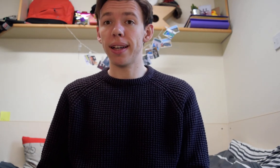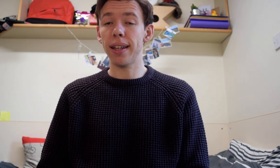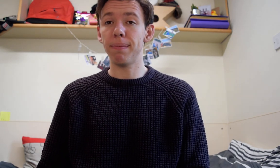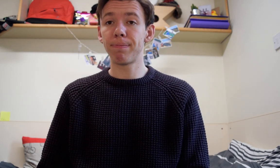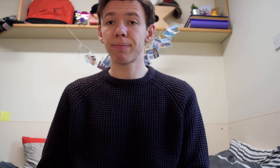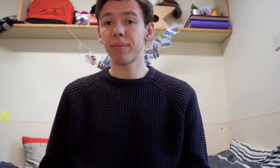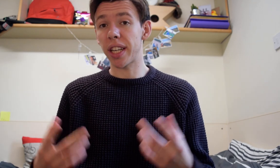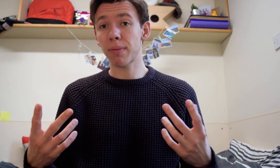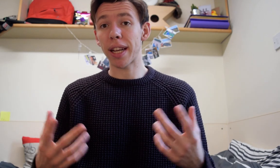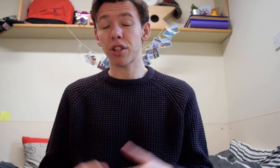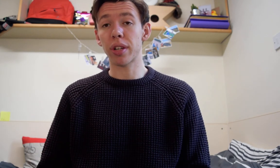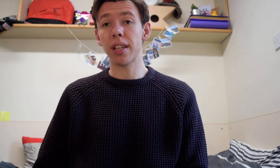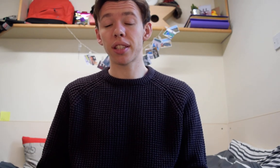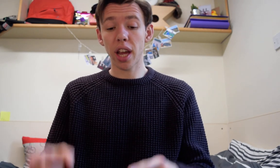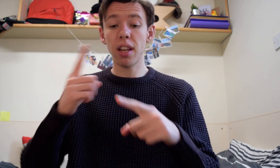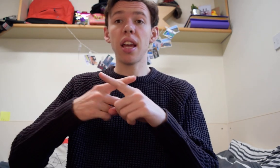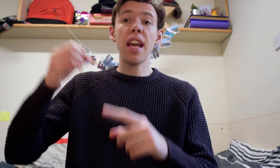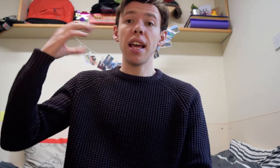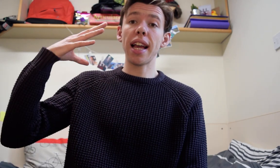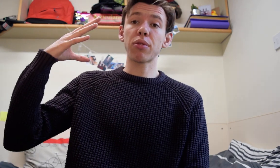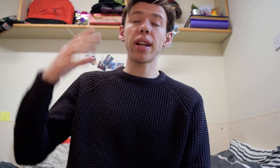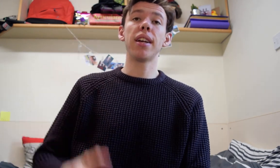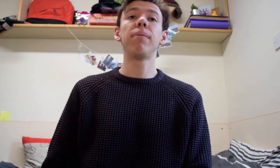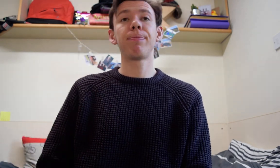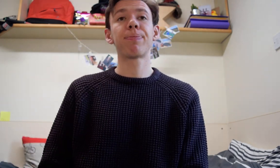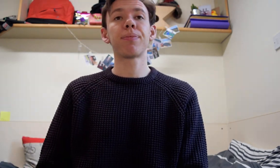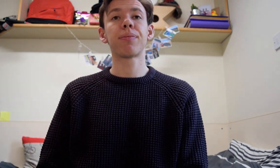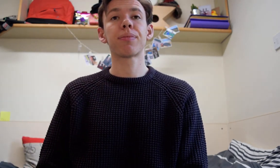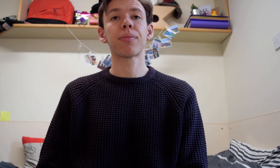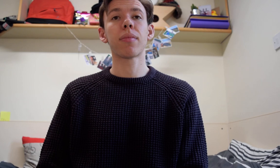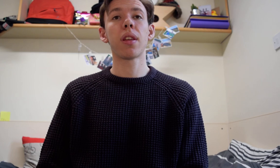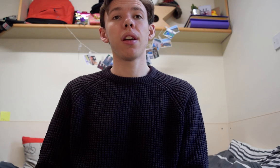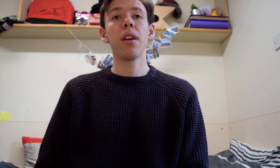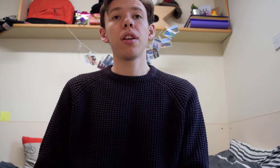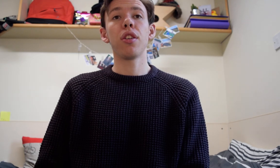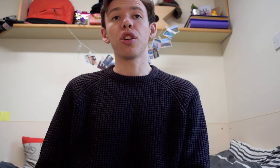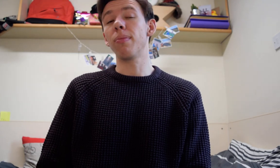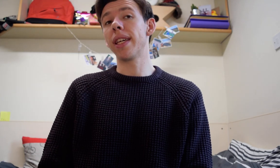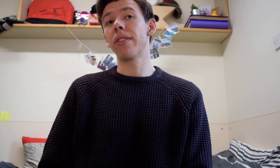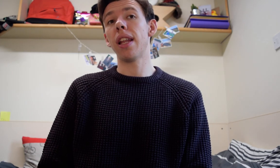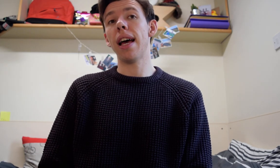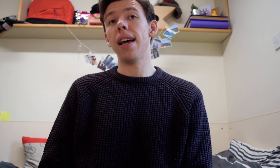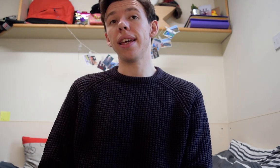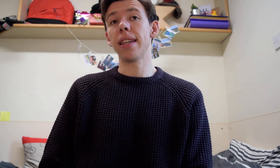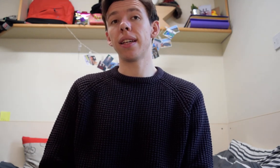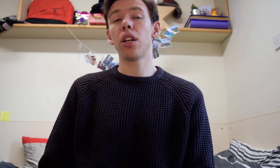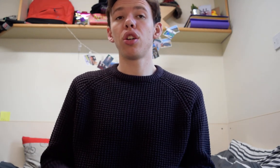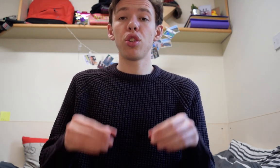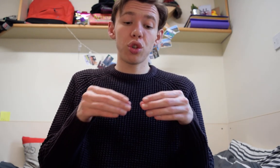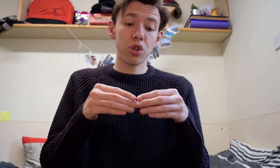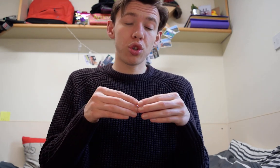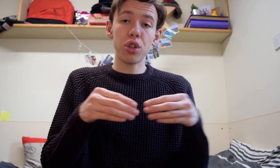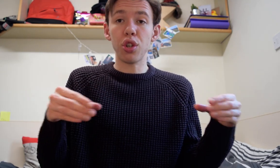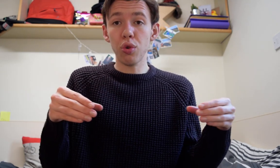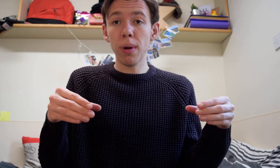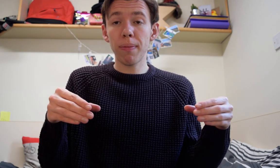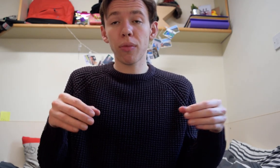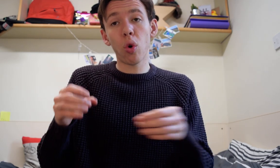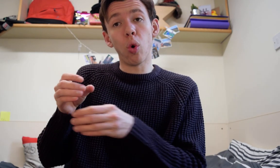an explanatory sign x-ray you could be given a tube or